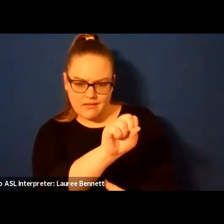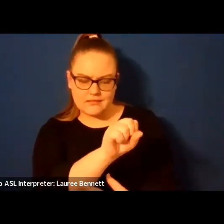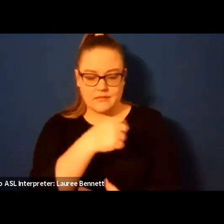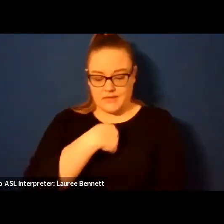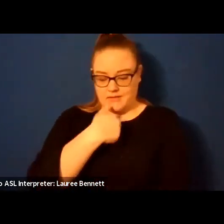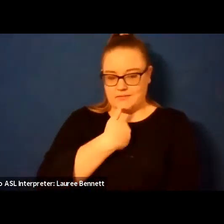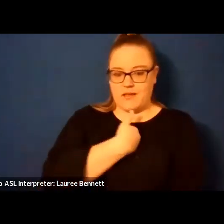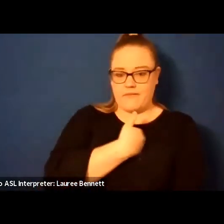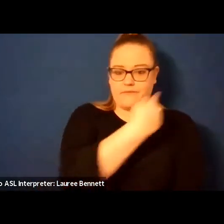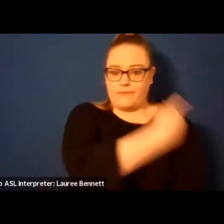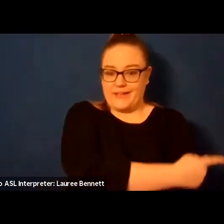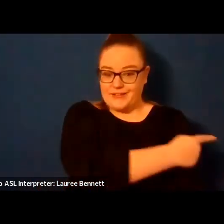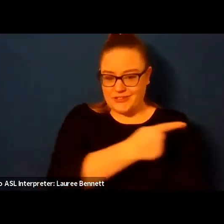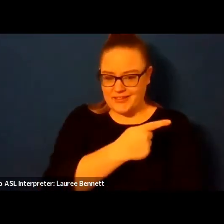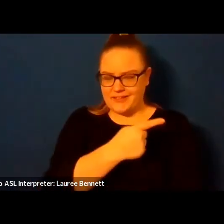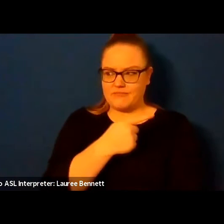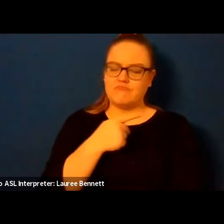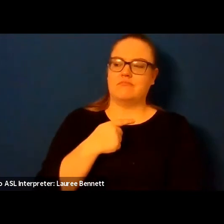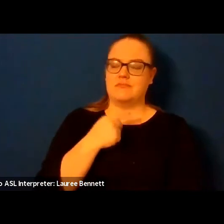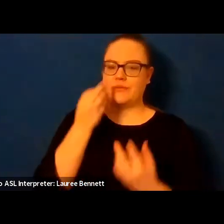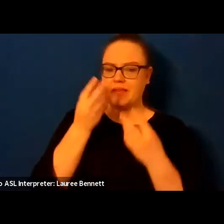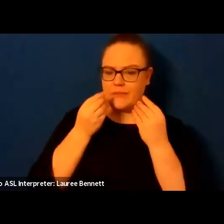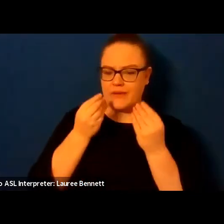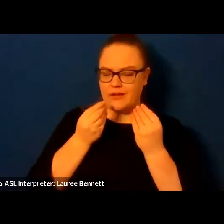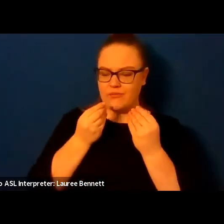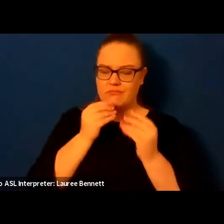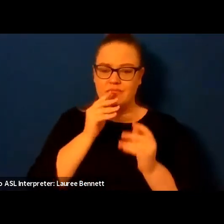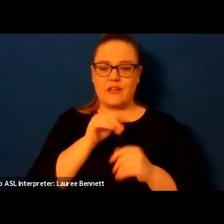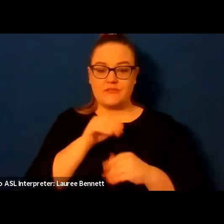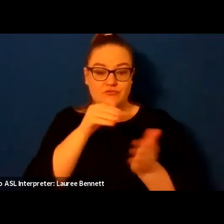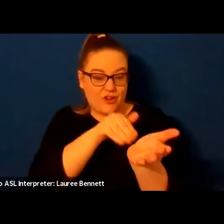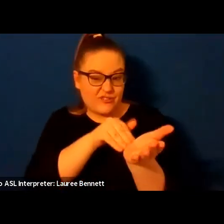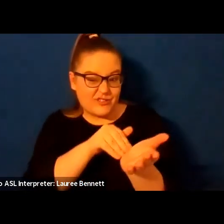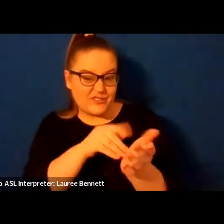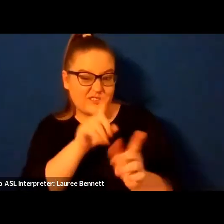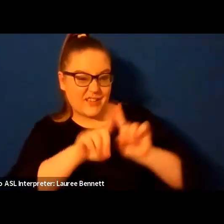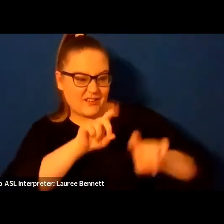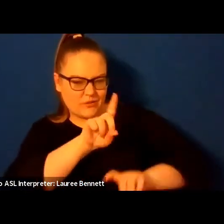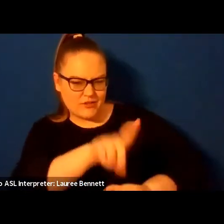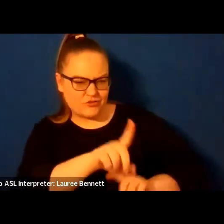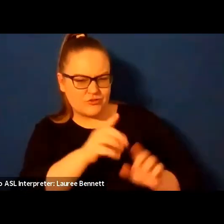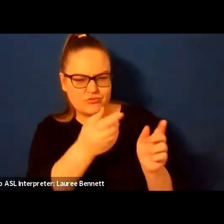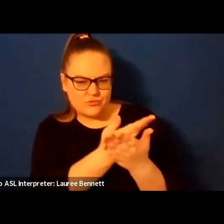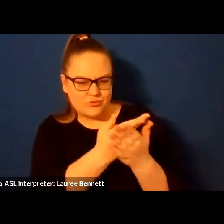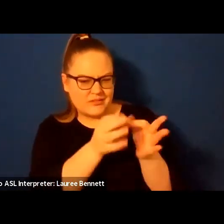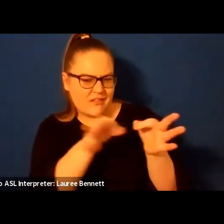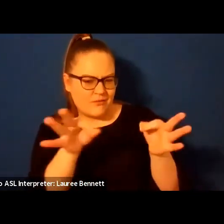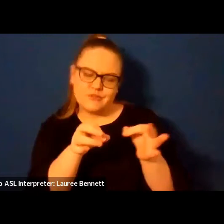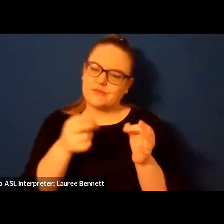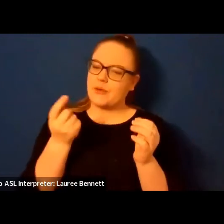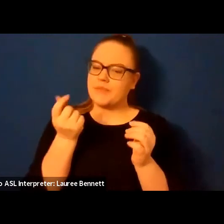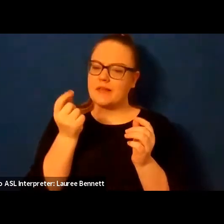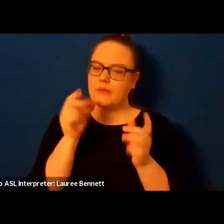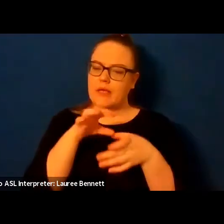especially doctors um the things people would ask me so um the the poem is also a little bit attuned to the